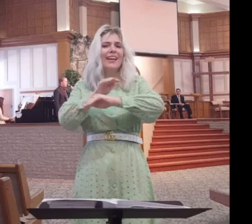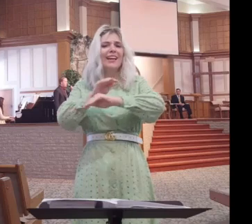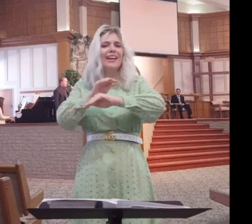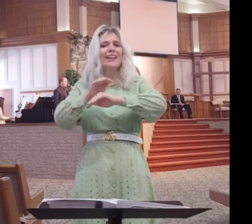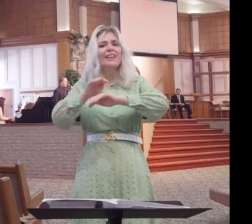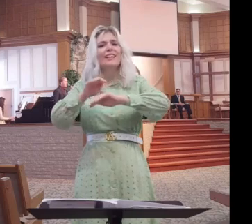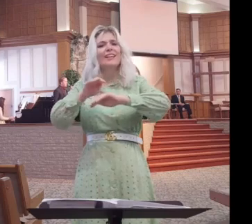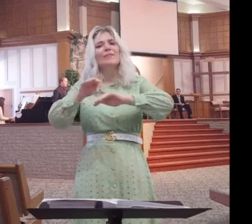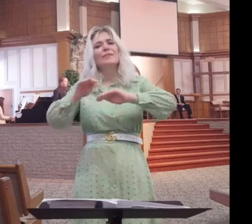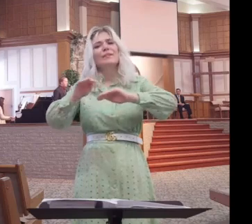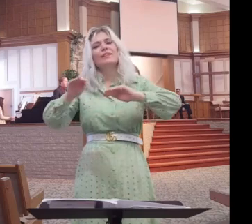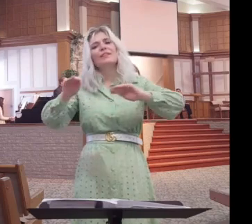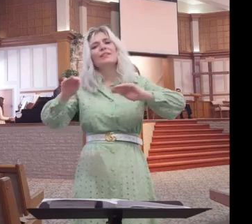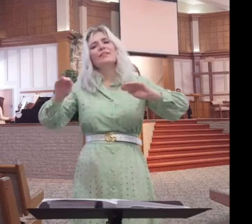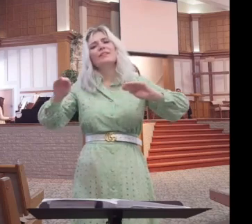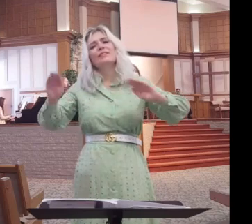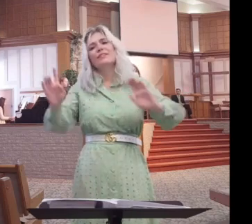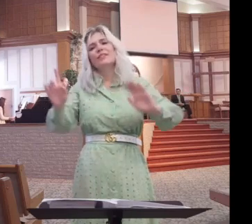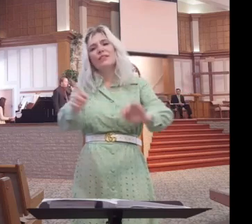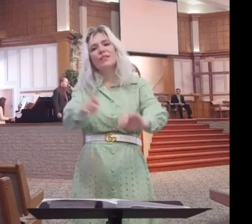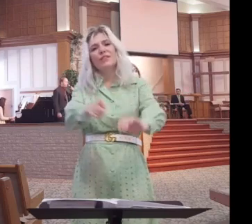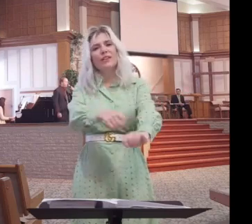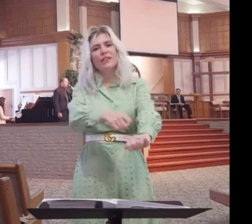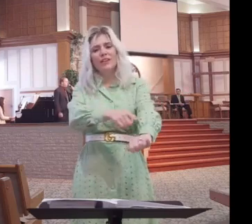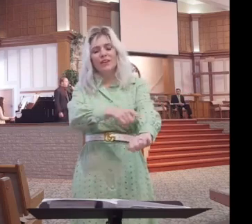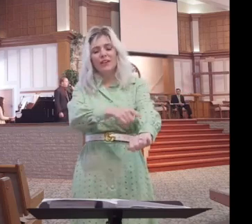be so long?